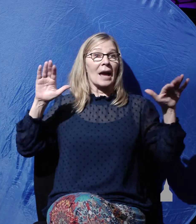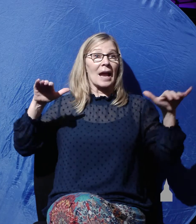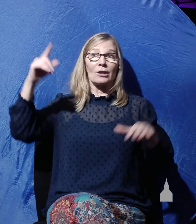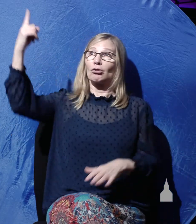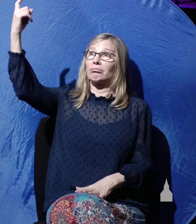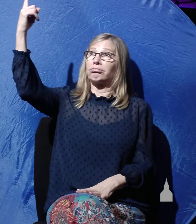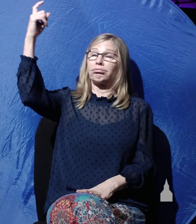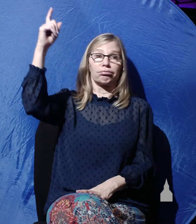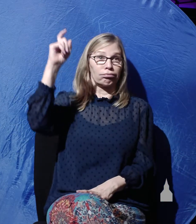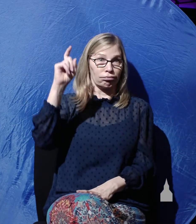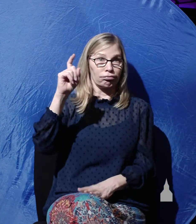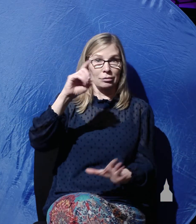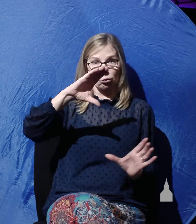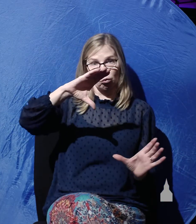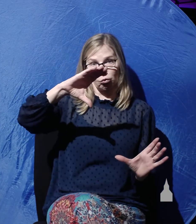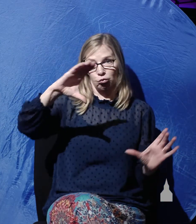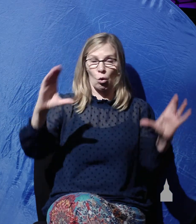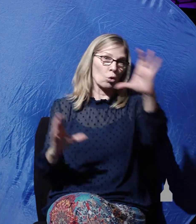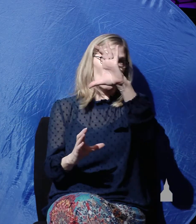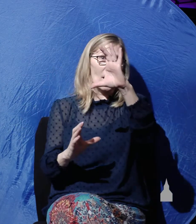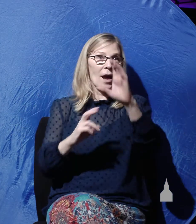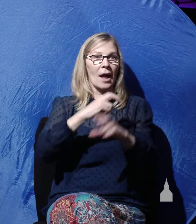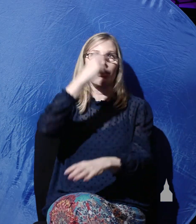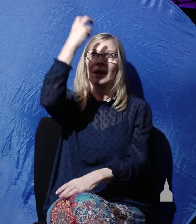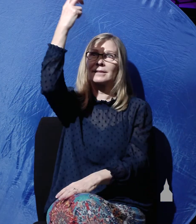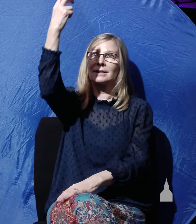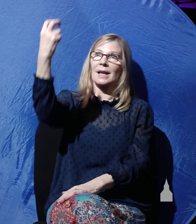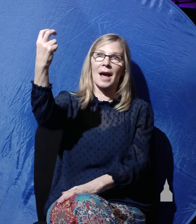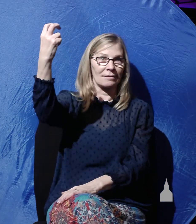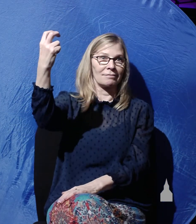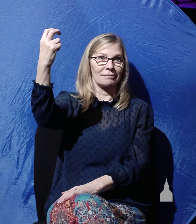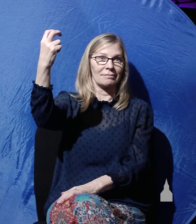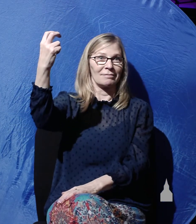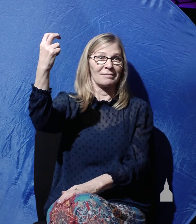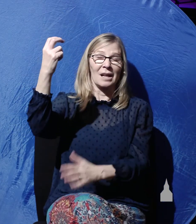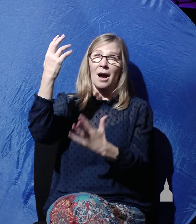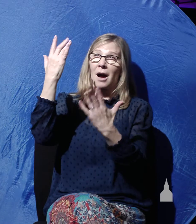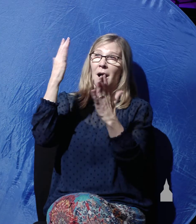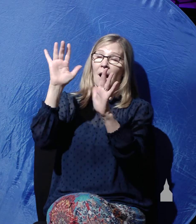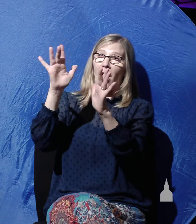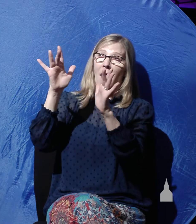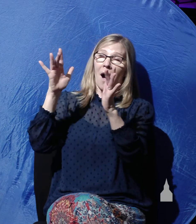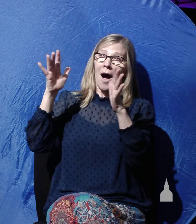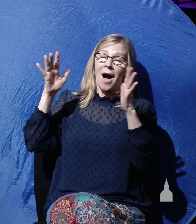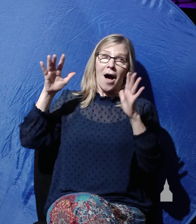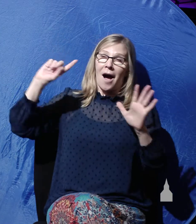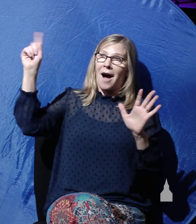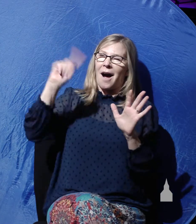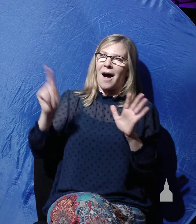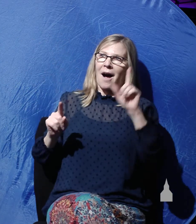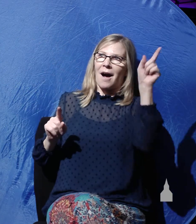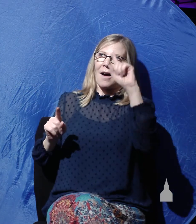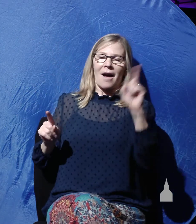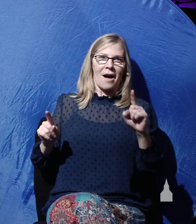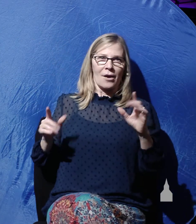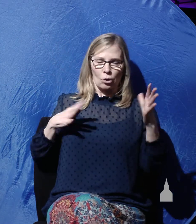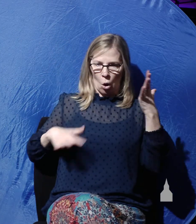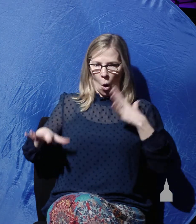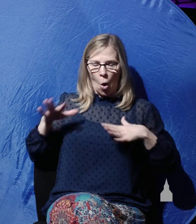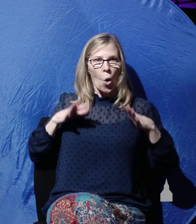rolled away the stone and sat upon it. And his appearance was like lightning, and his clothing as